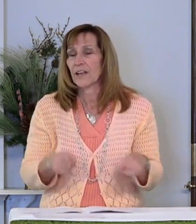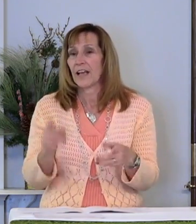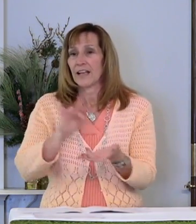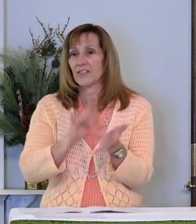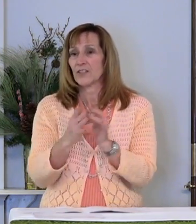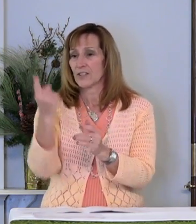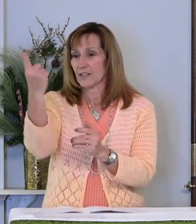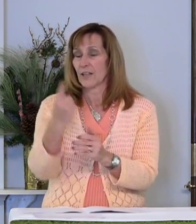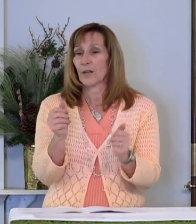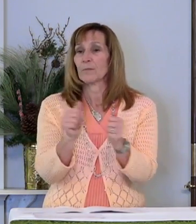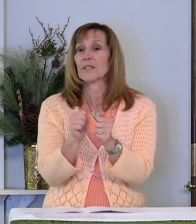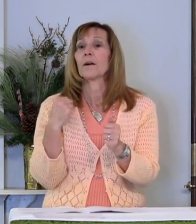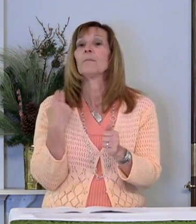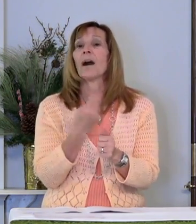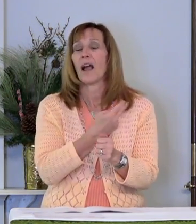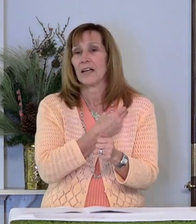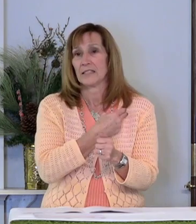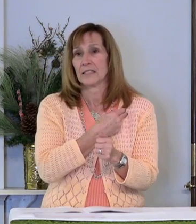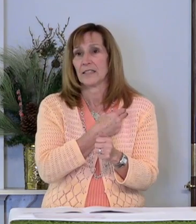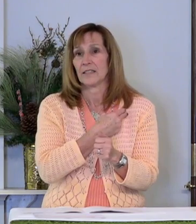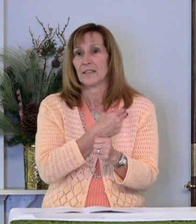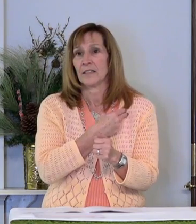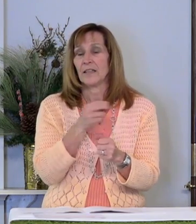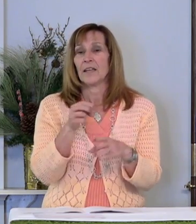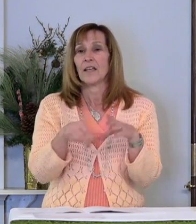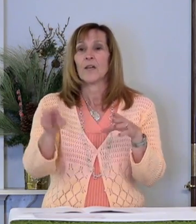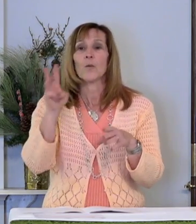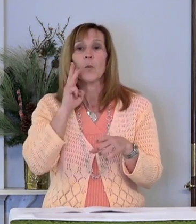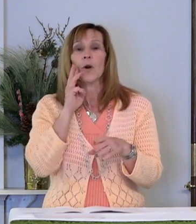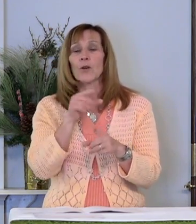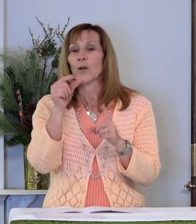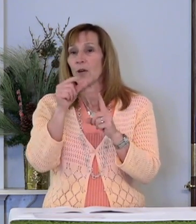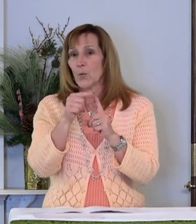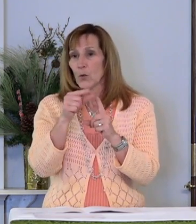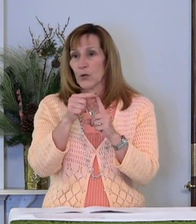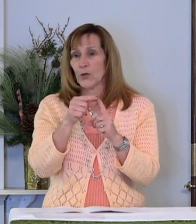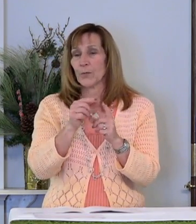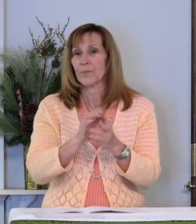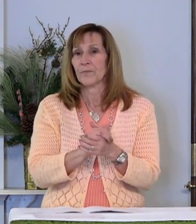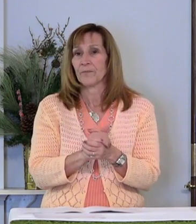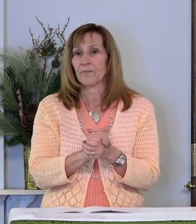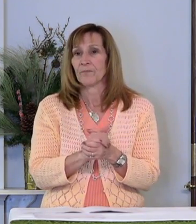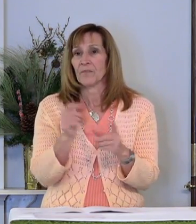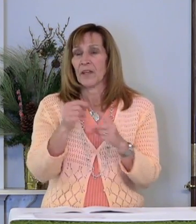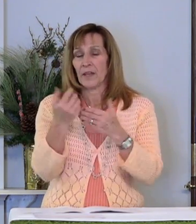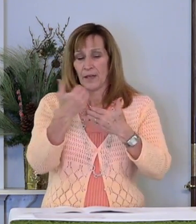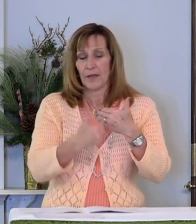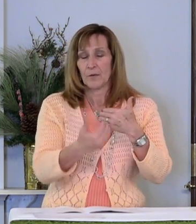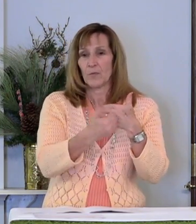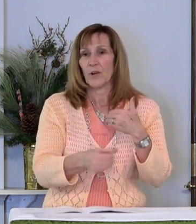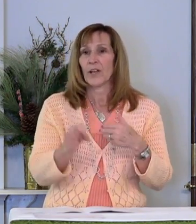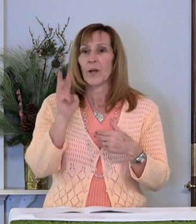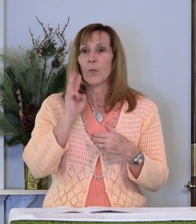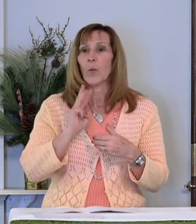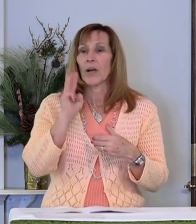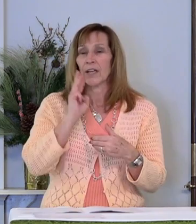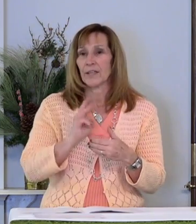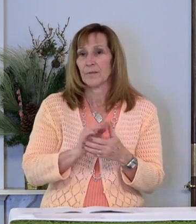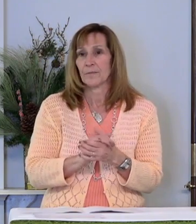comes among us in water and word, in bread and wine.